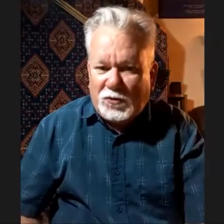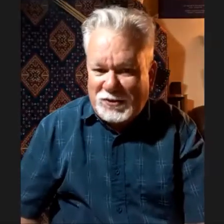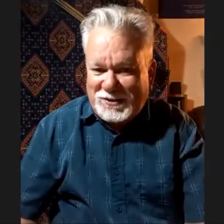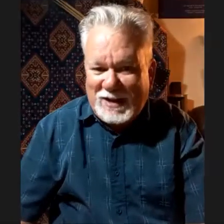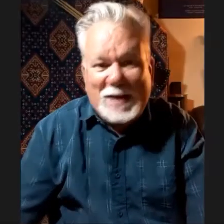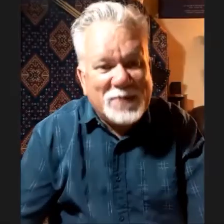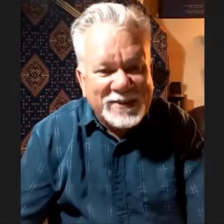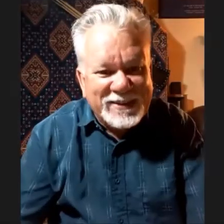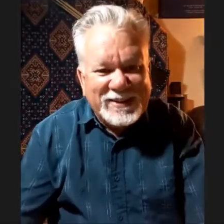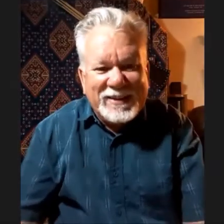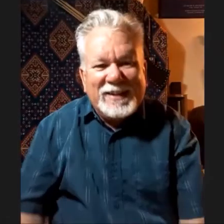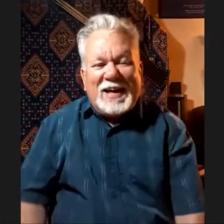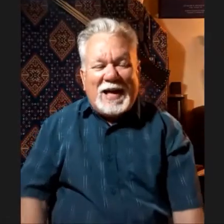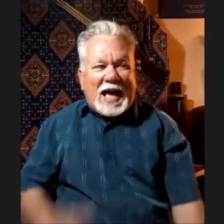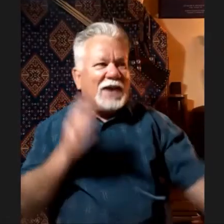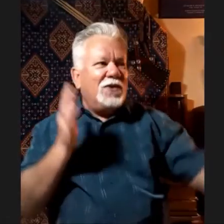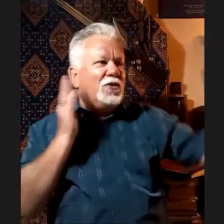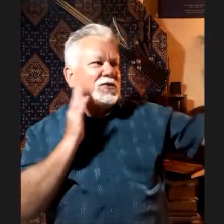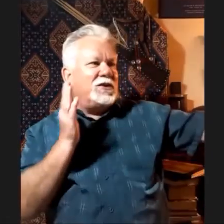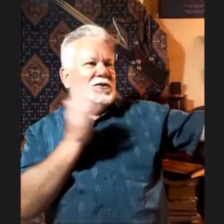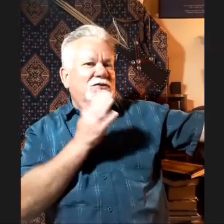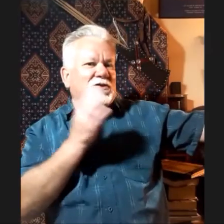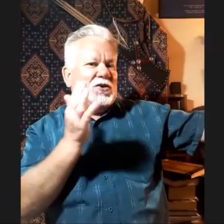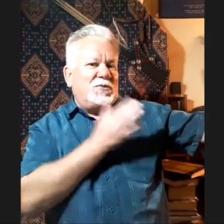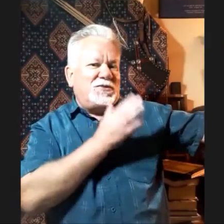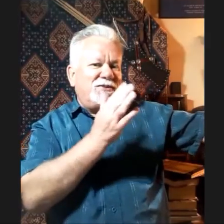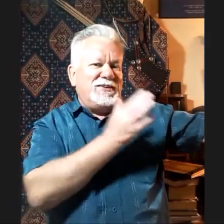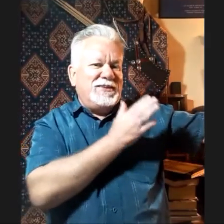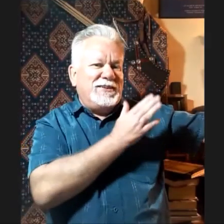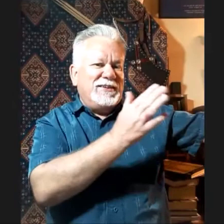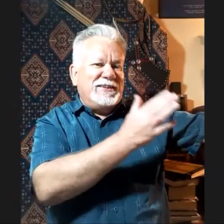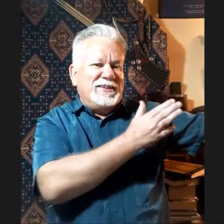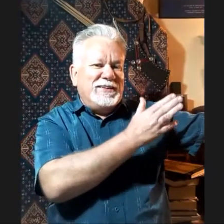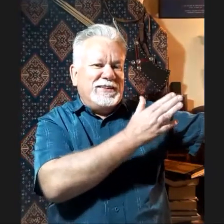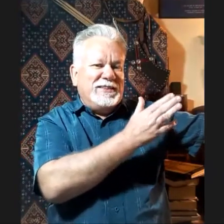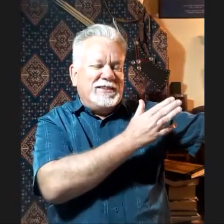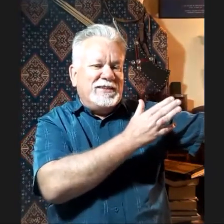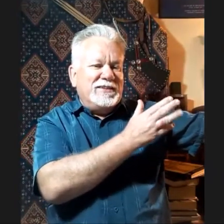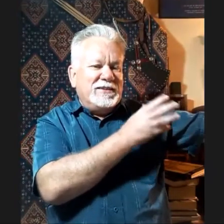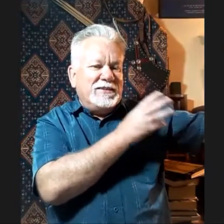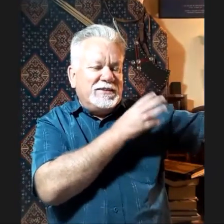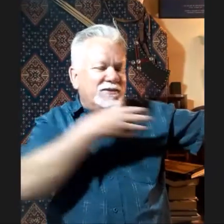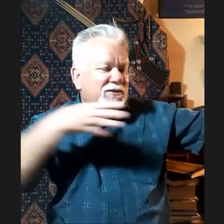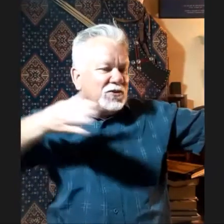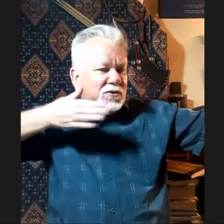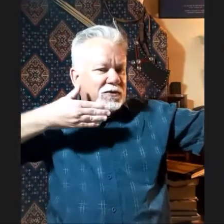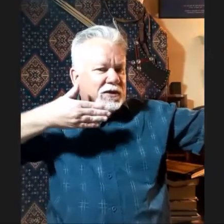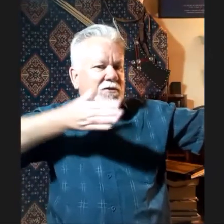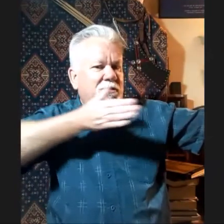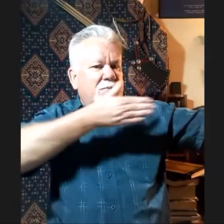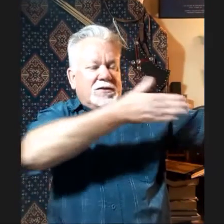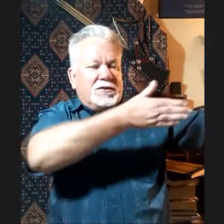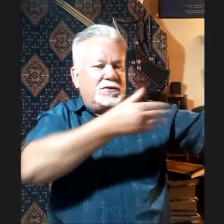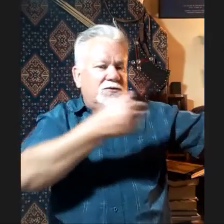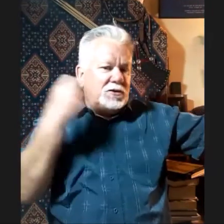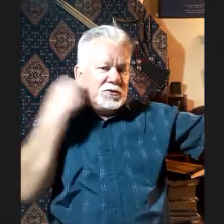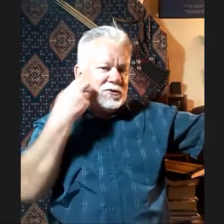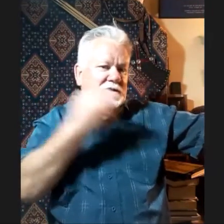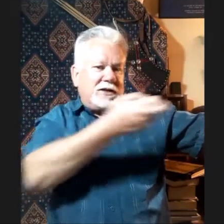slap. And it also disturbs the, the, the, the knock of the arrow and the path of the string, because it's getting